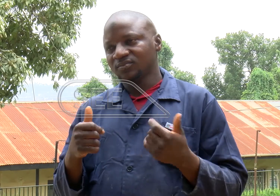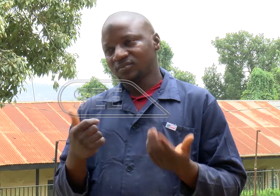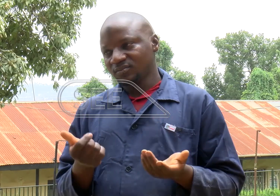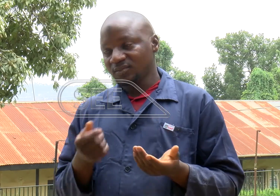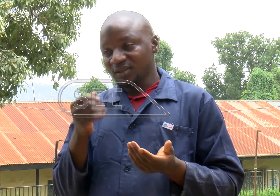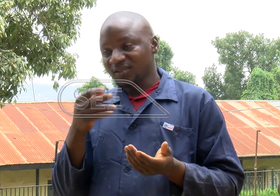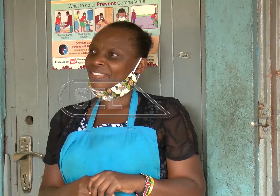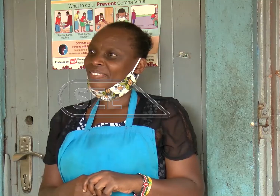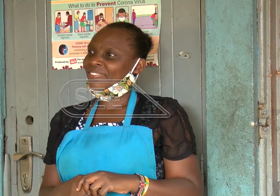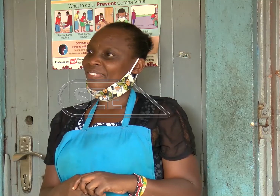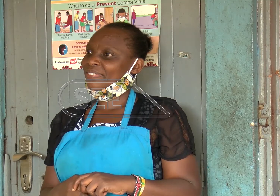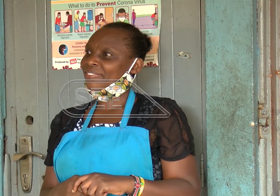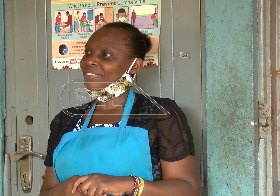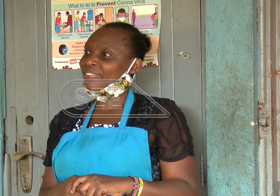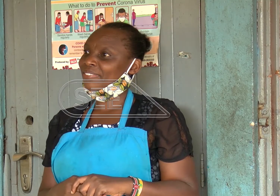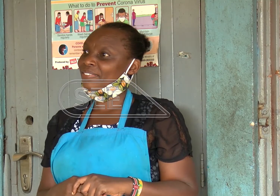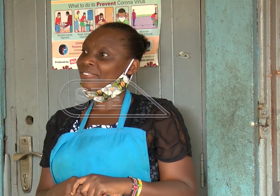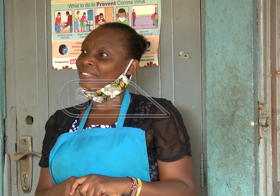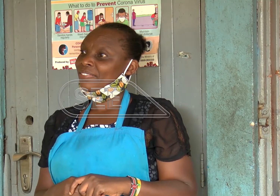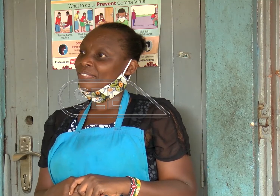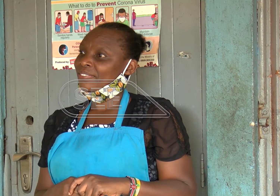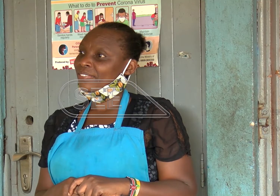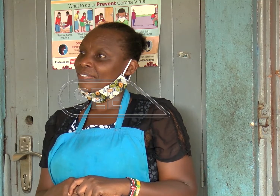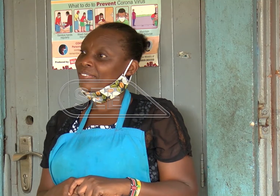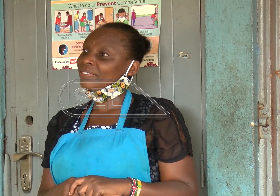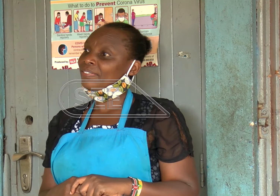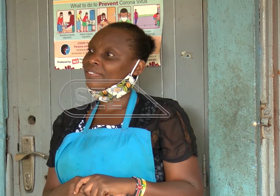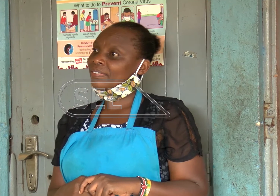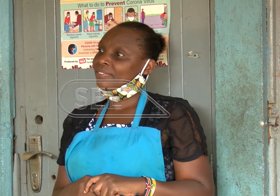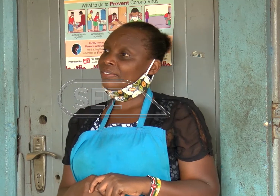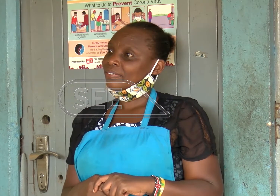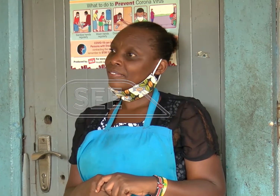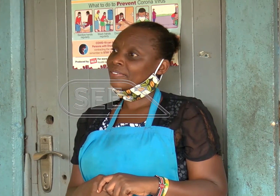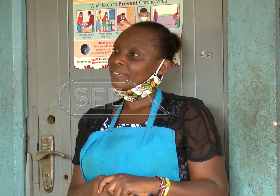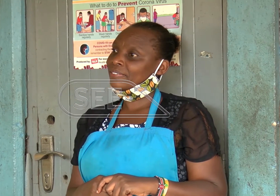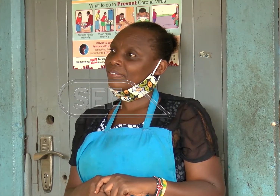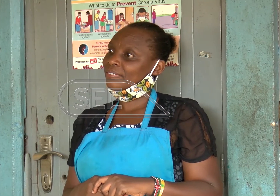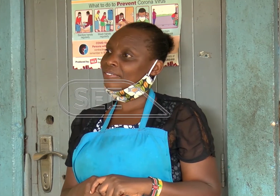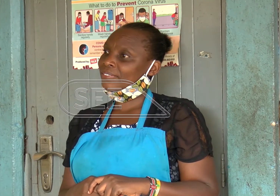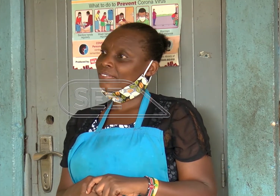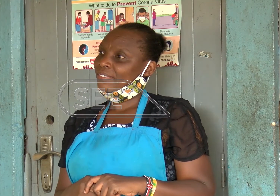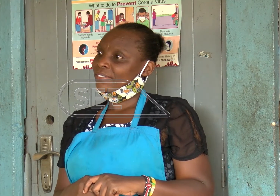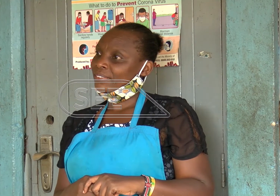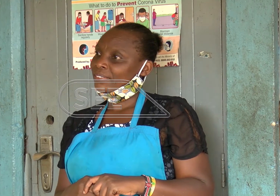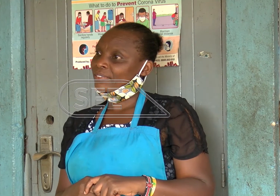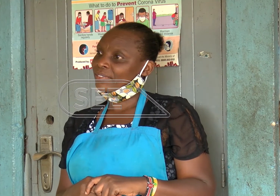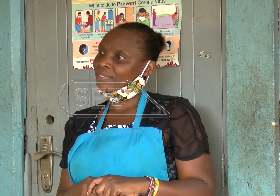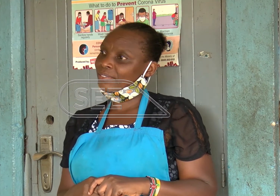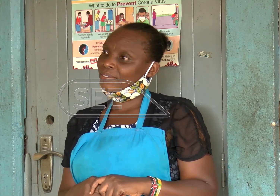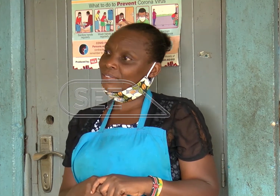life. Grace Kusasira, a teacher, has remodeled herself into a shop attendant due to the pandemic. She says when the schools reopen,